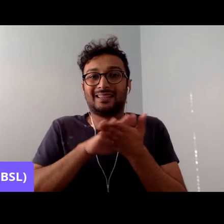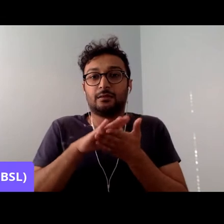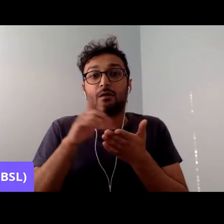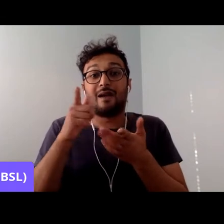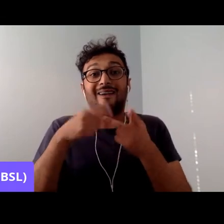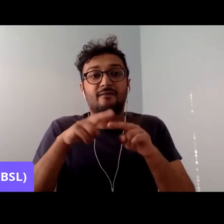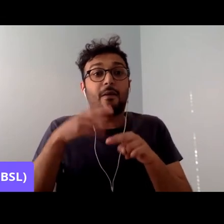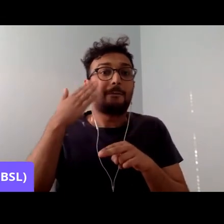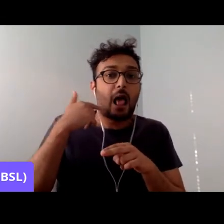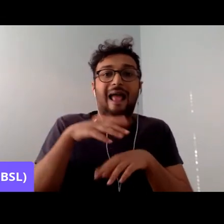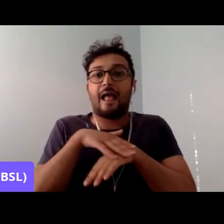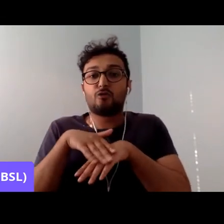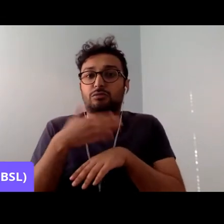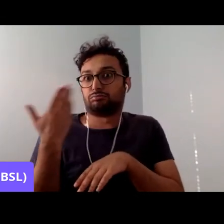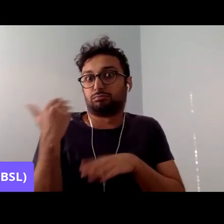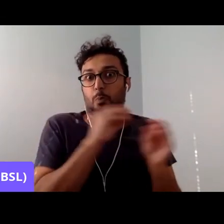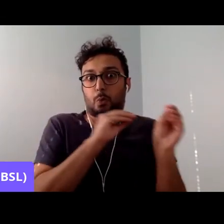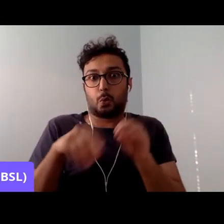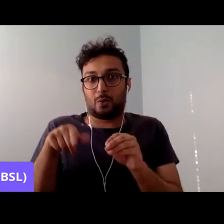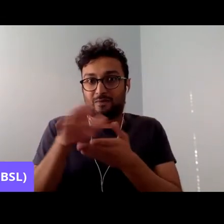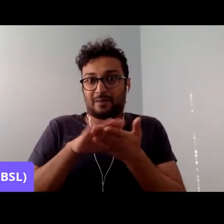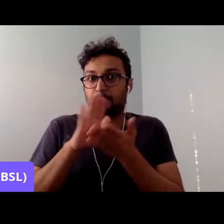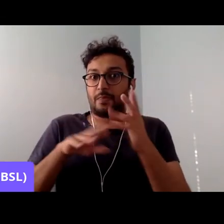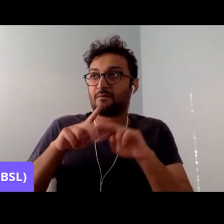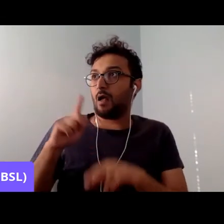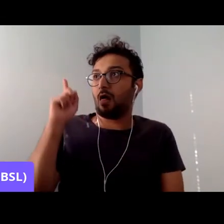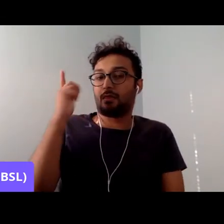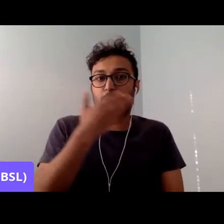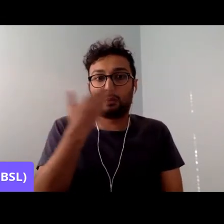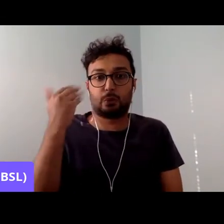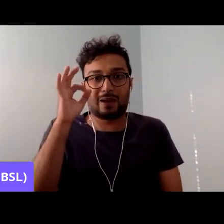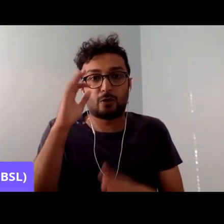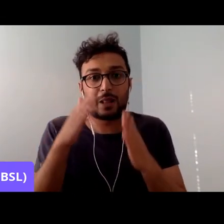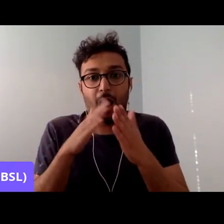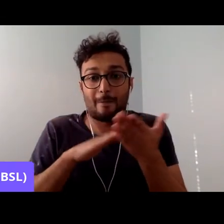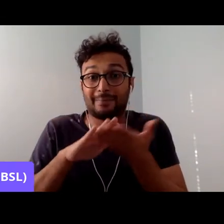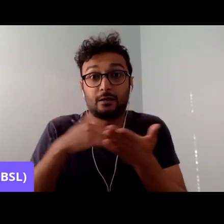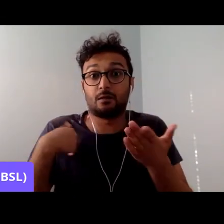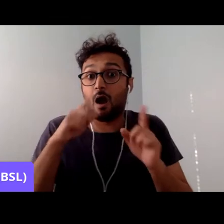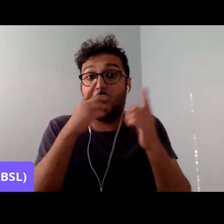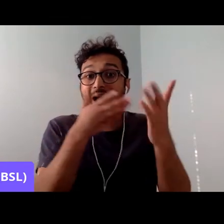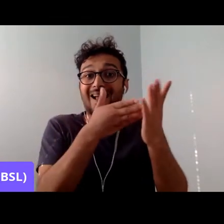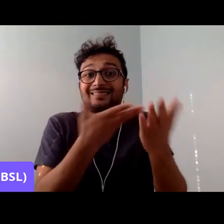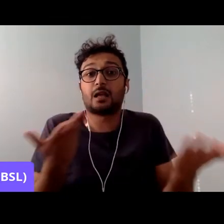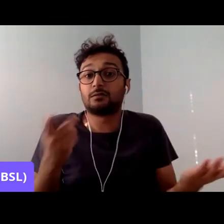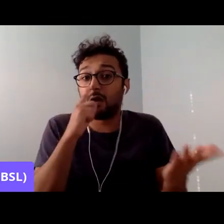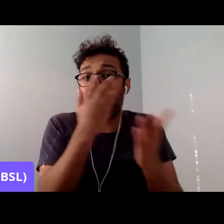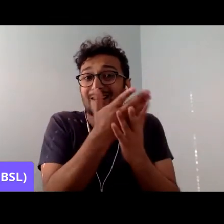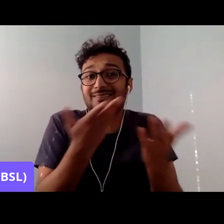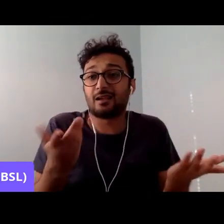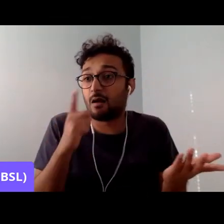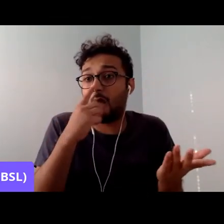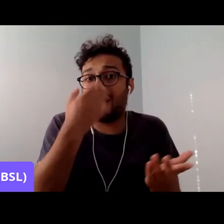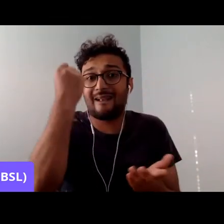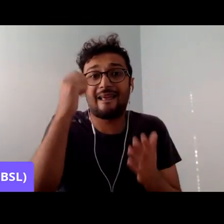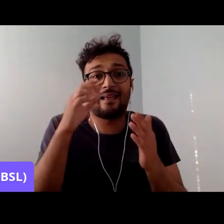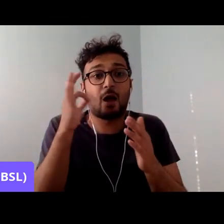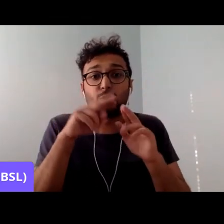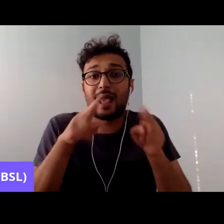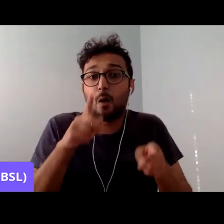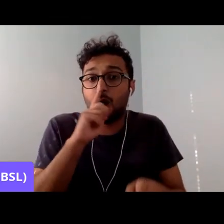ethnic people from accessing council housing. And who can forget, as recently as